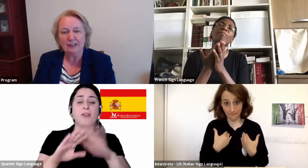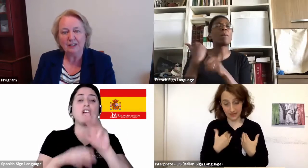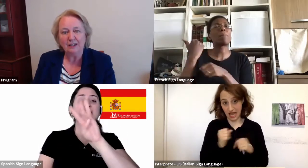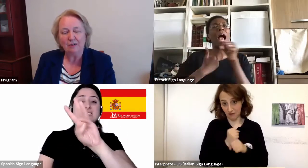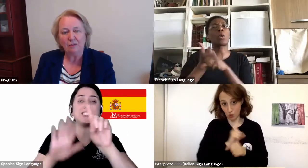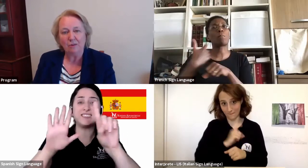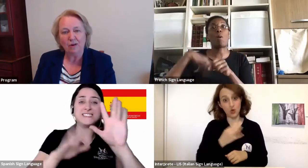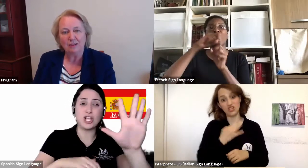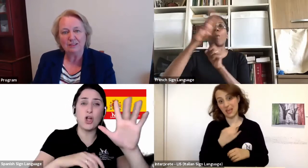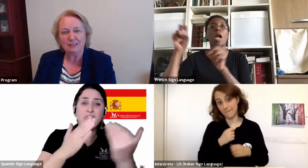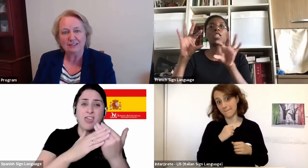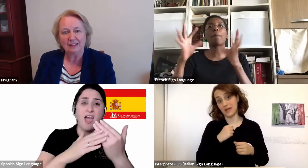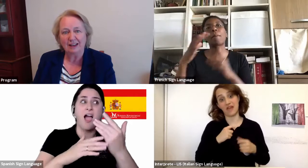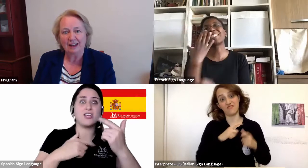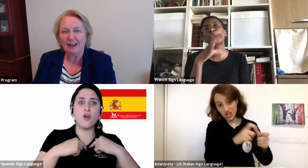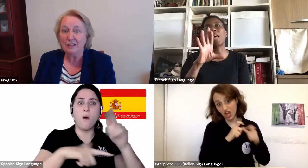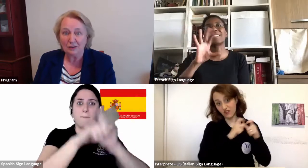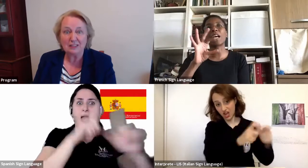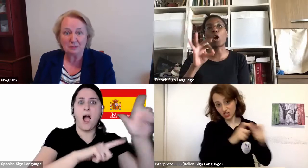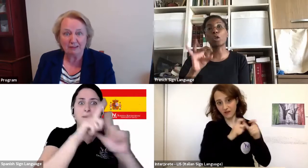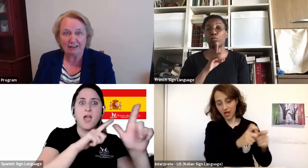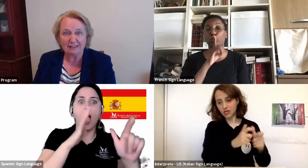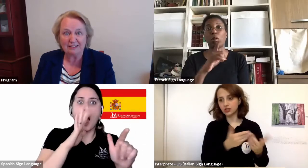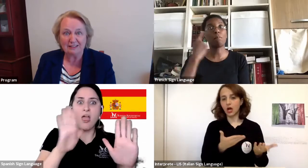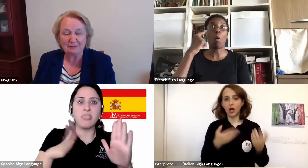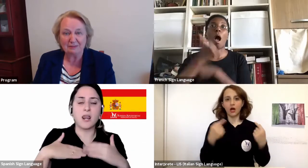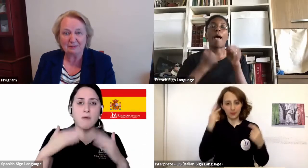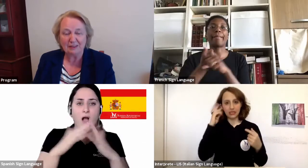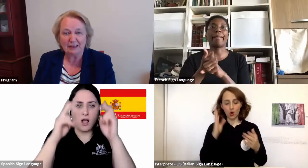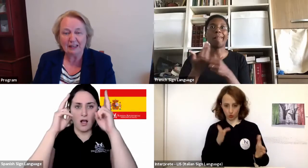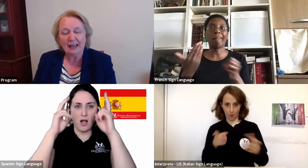was a new experience.